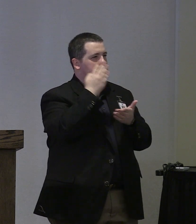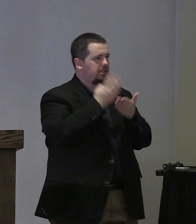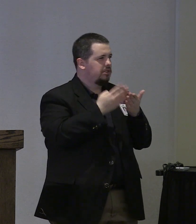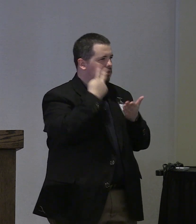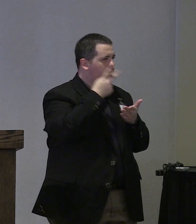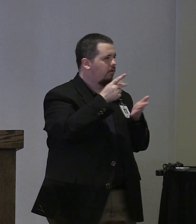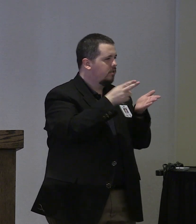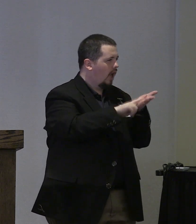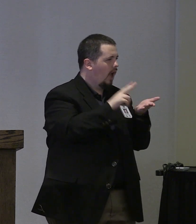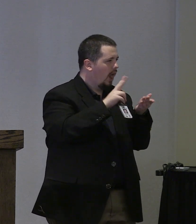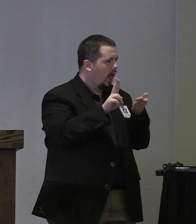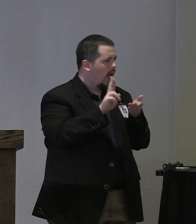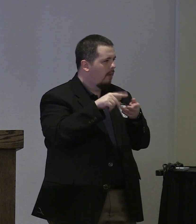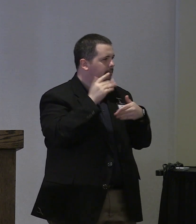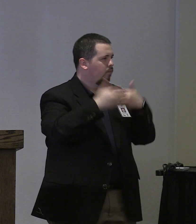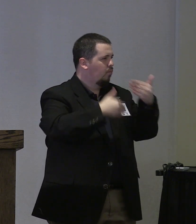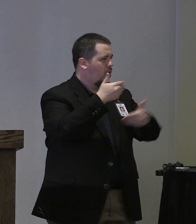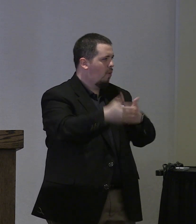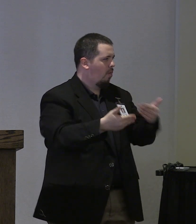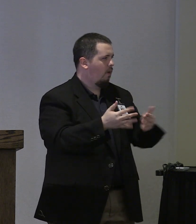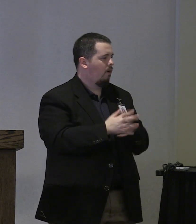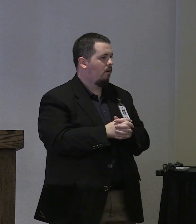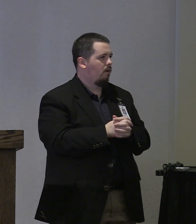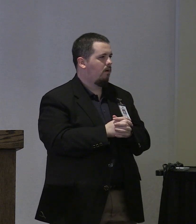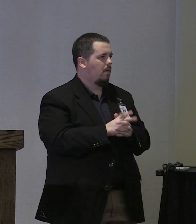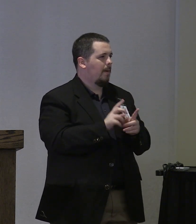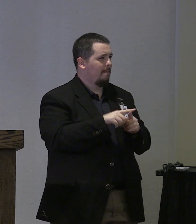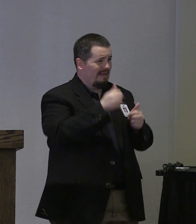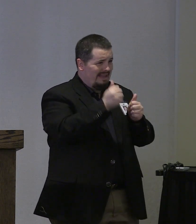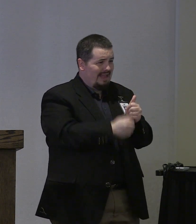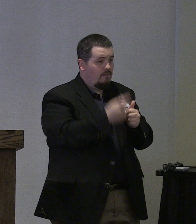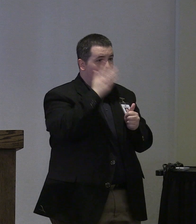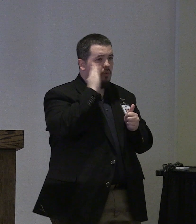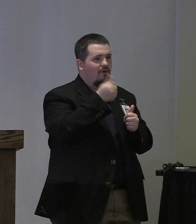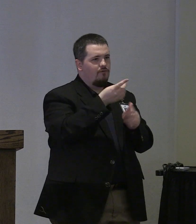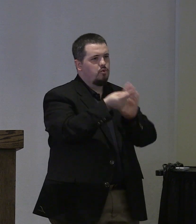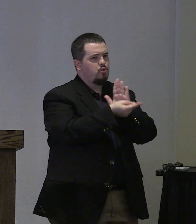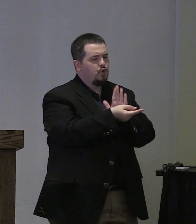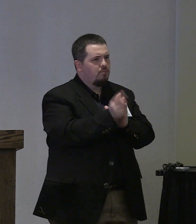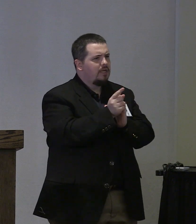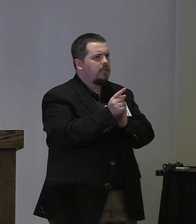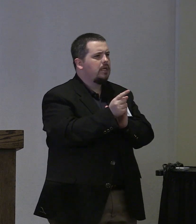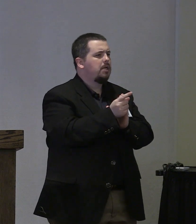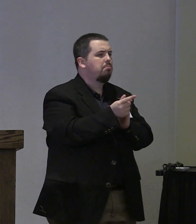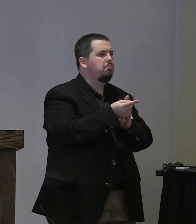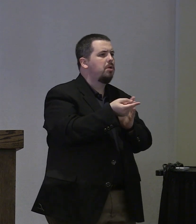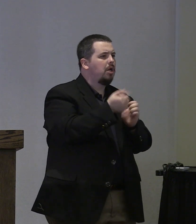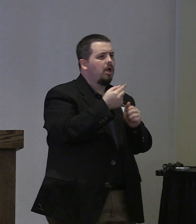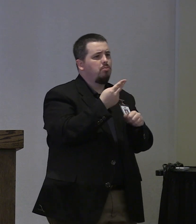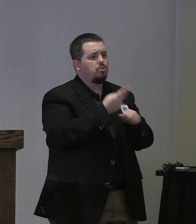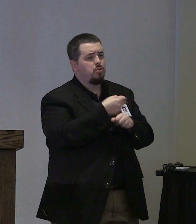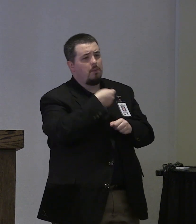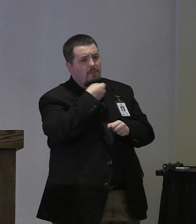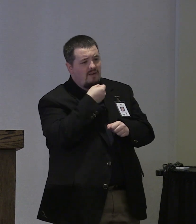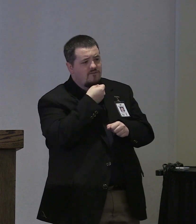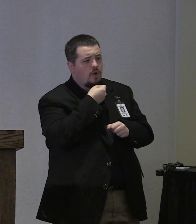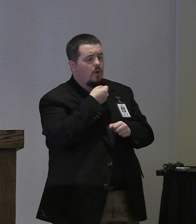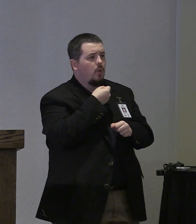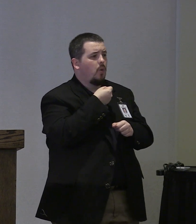you kind of signing up as we have gone along here but everyone will have a couple of minutes to kind of come use a microphone